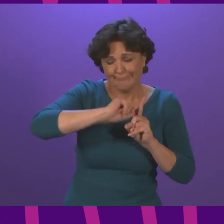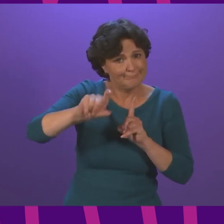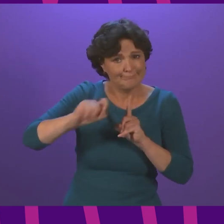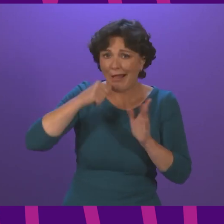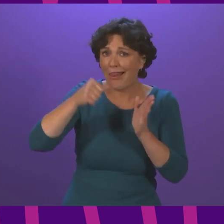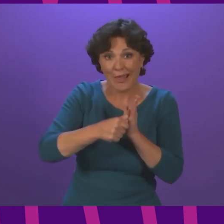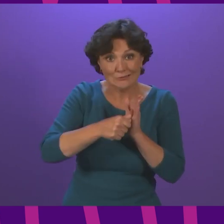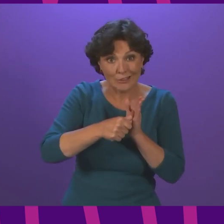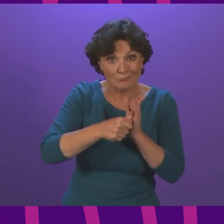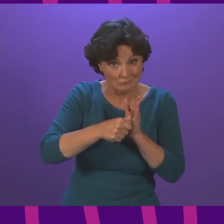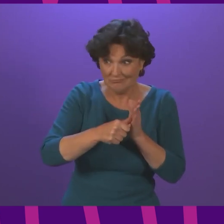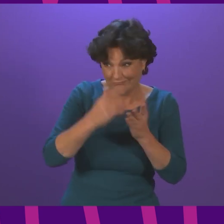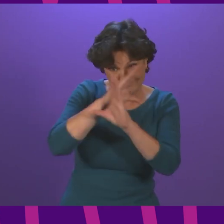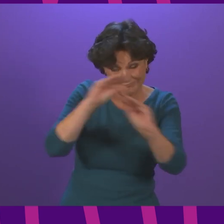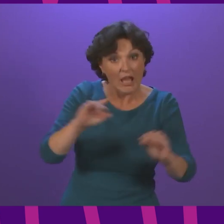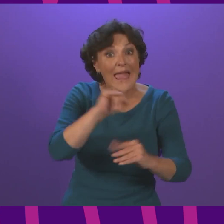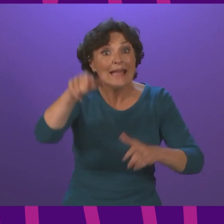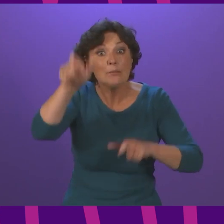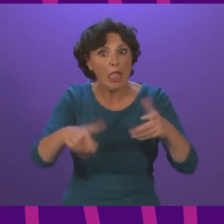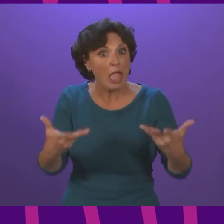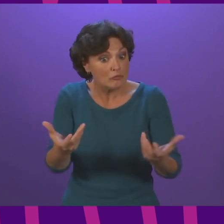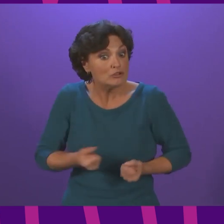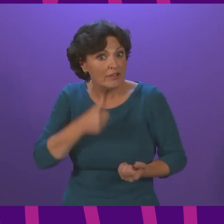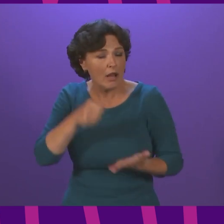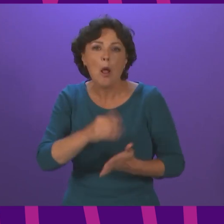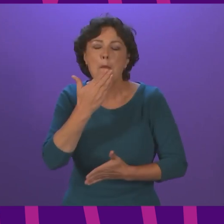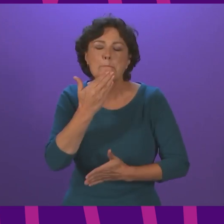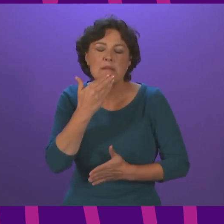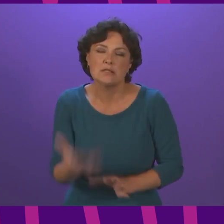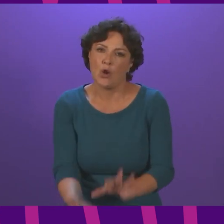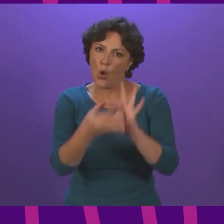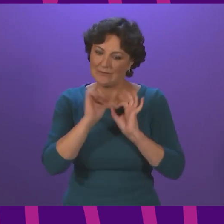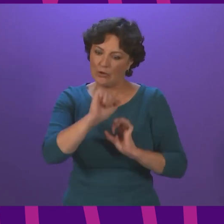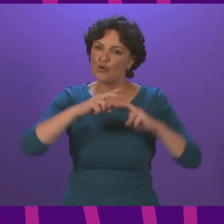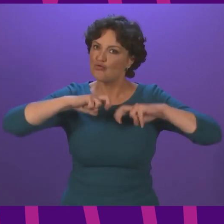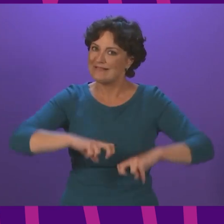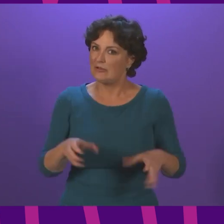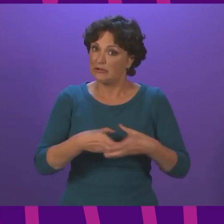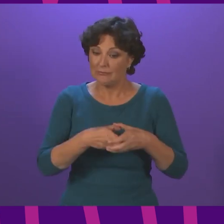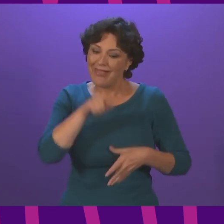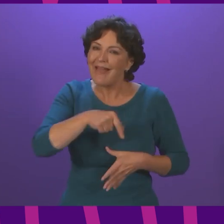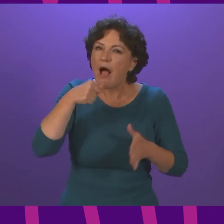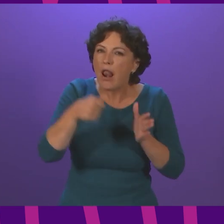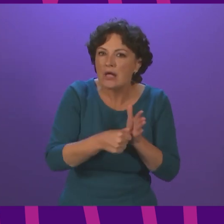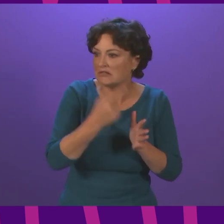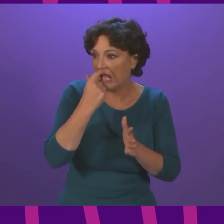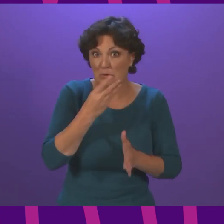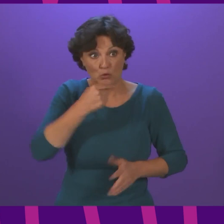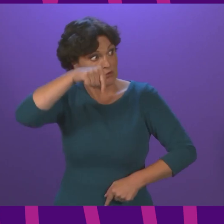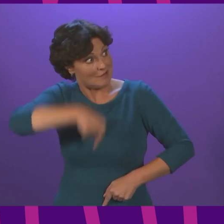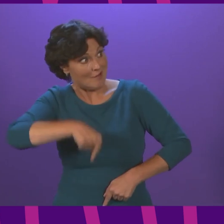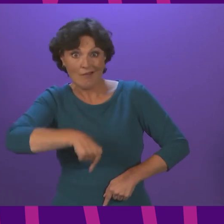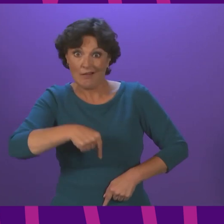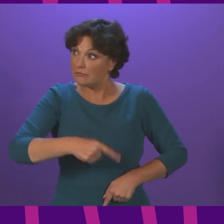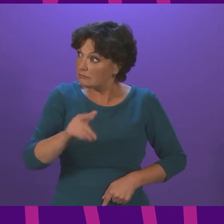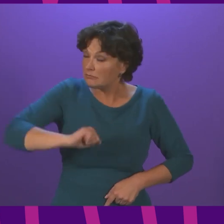participant who's not yet received a letter should contact their respective research team That letter can be used for domestic purposes as